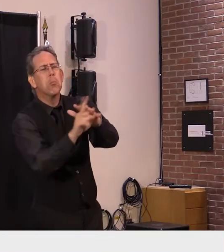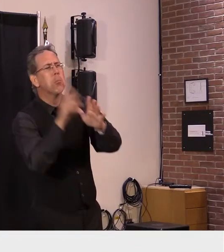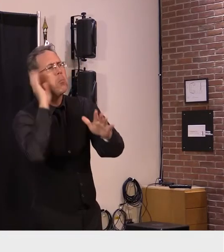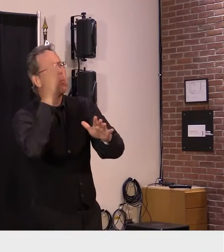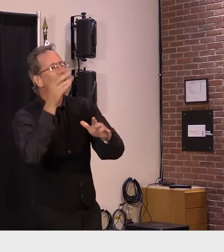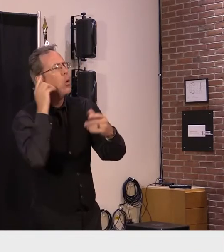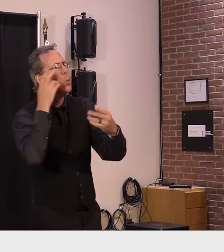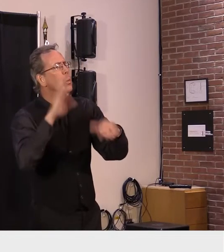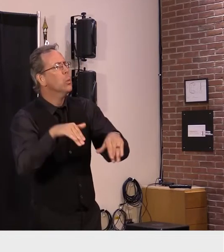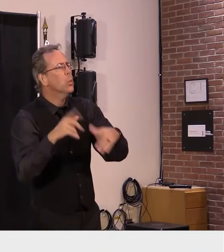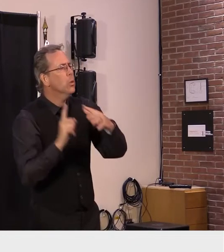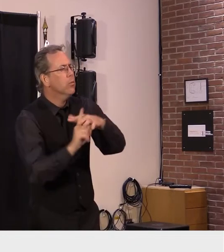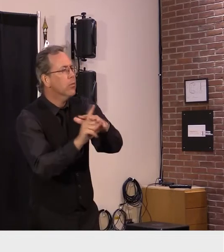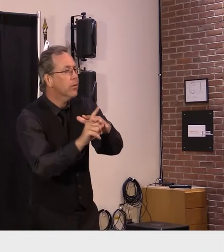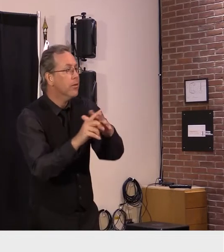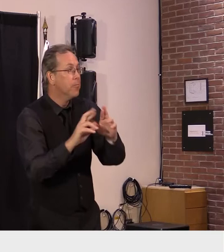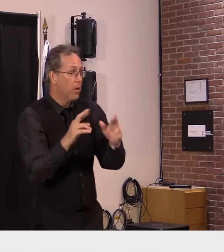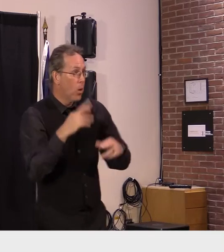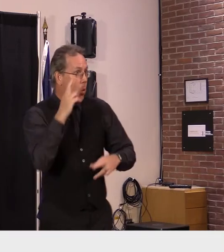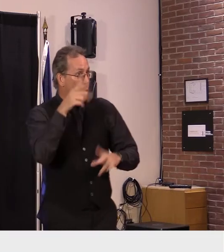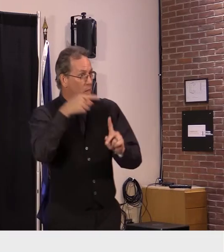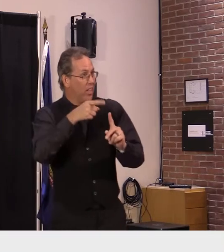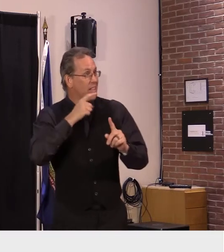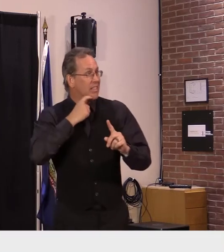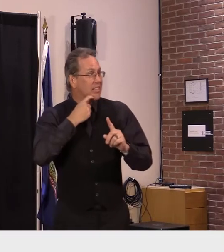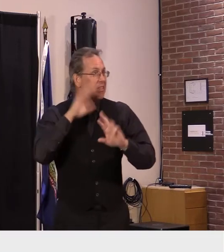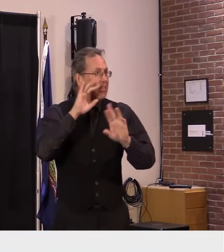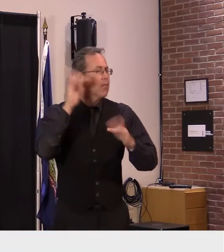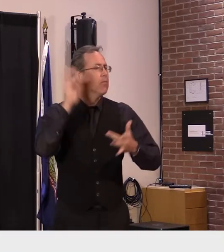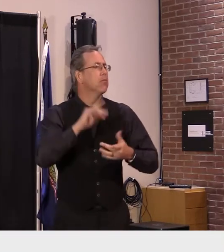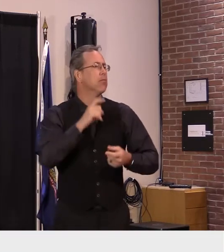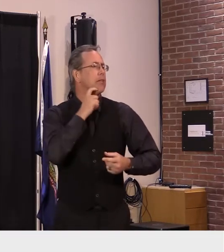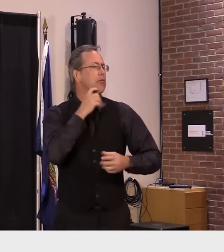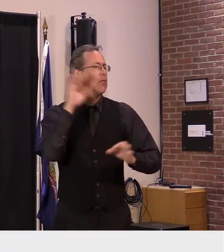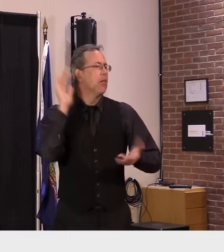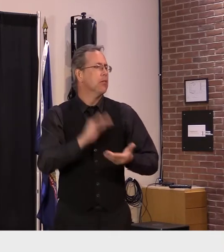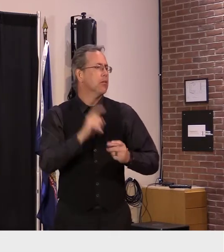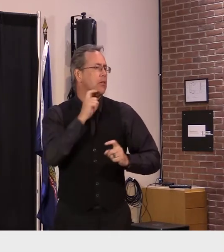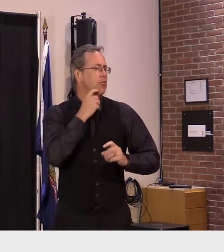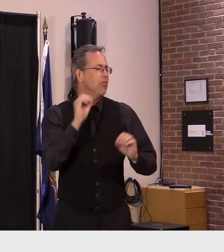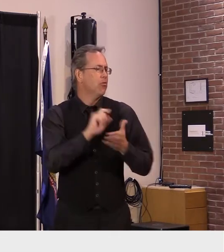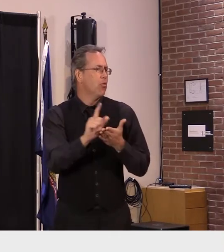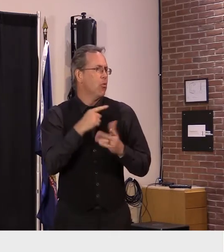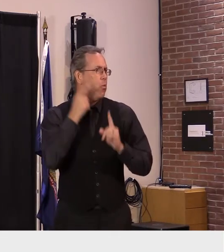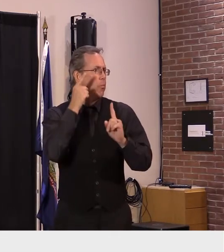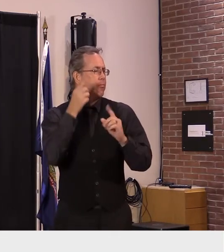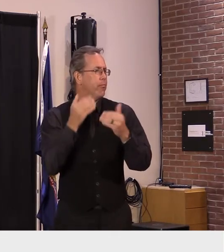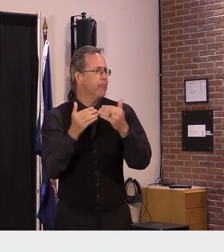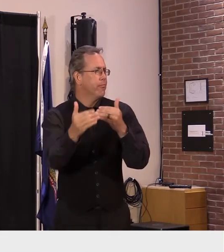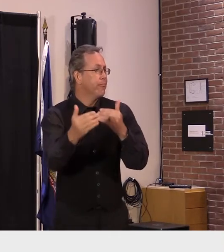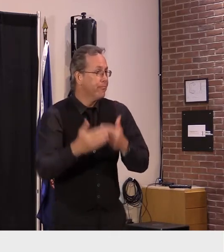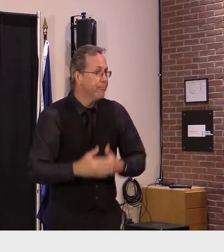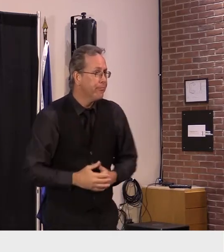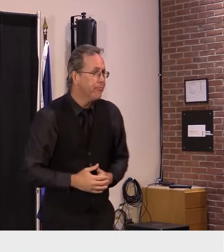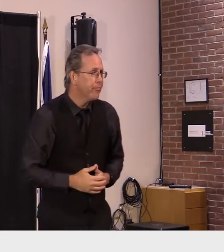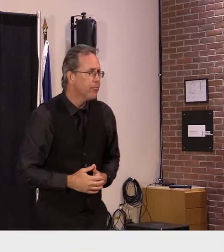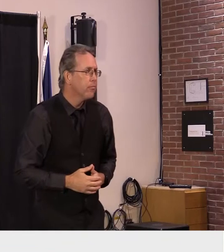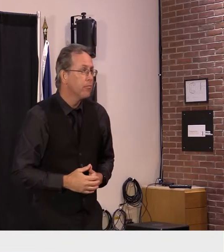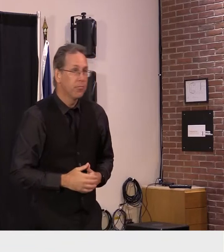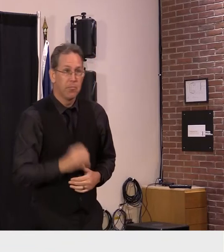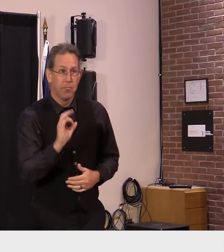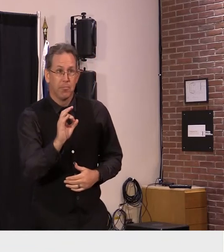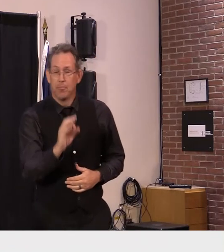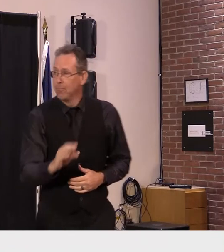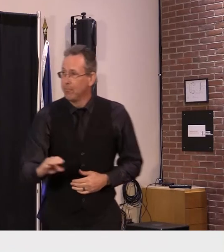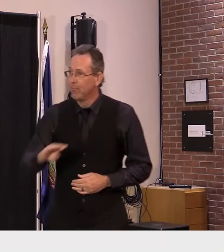but uh we're not quite there yet all right thank you uh doctor